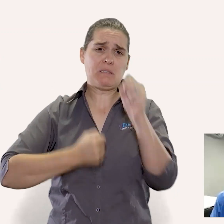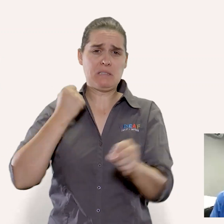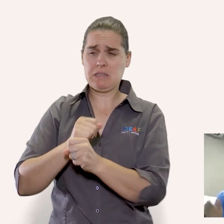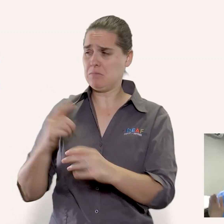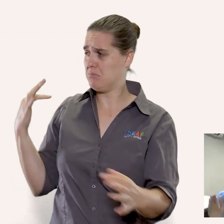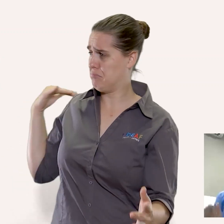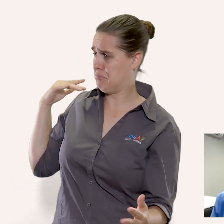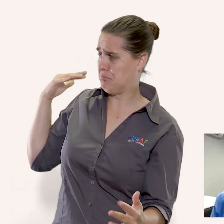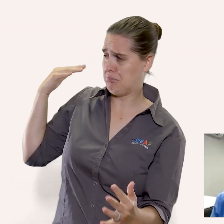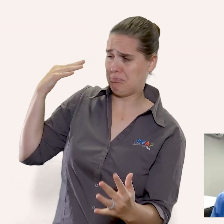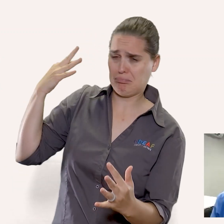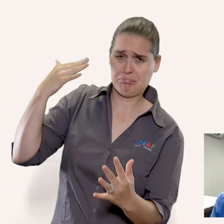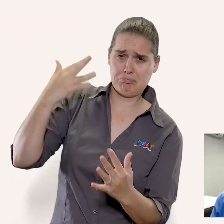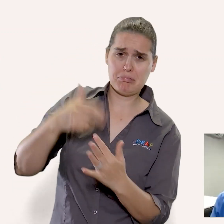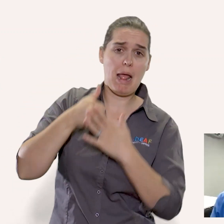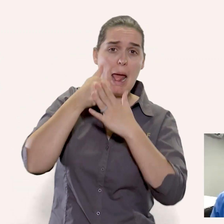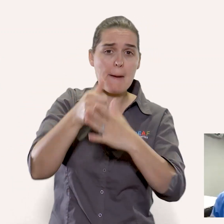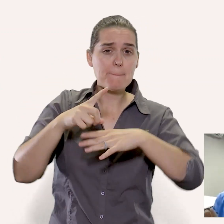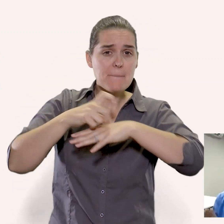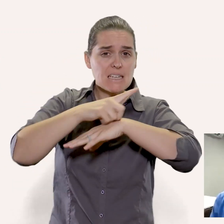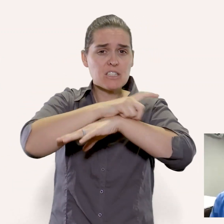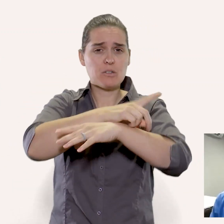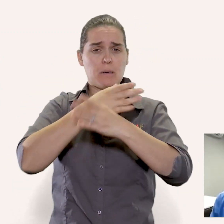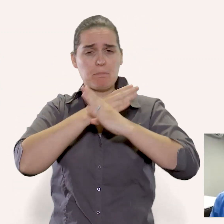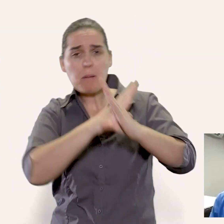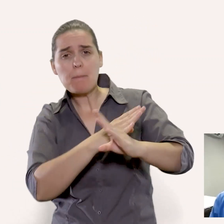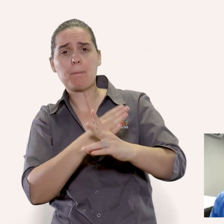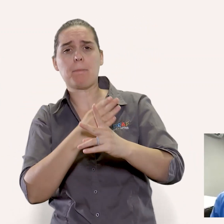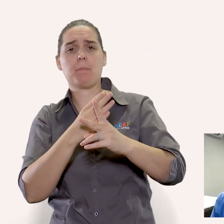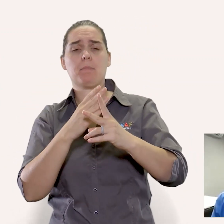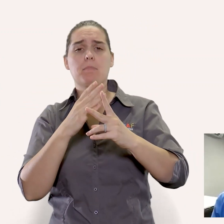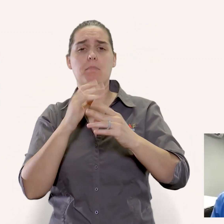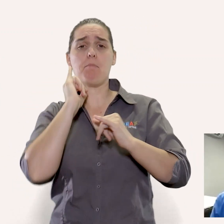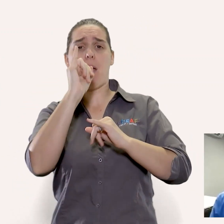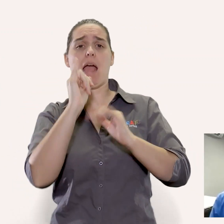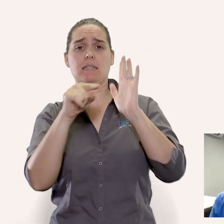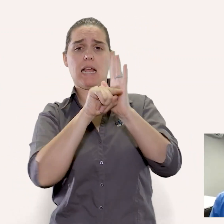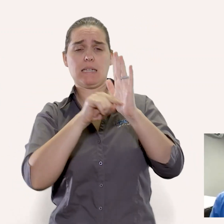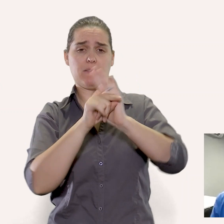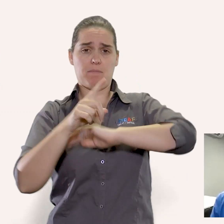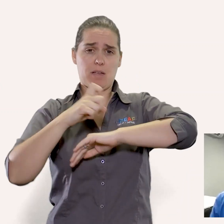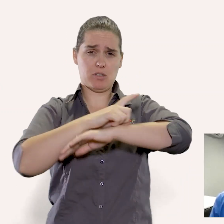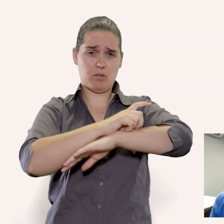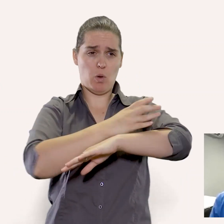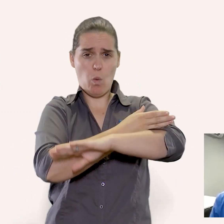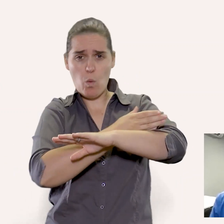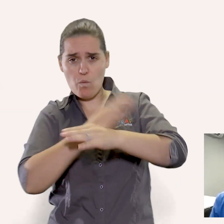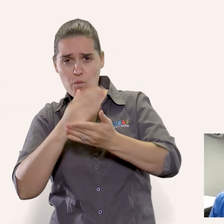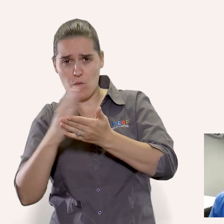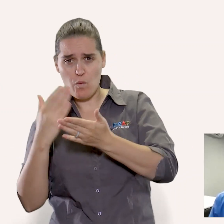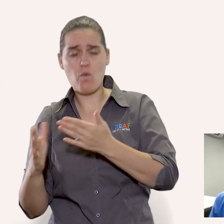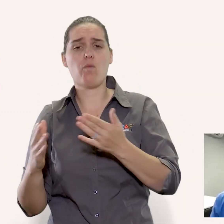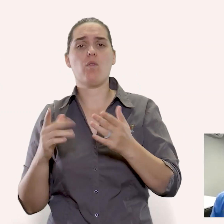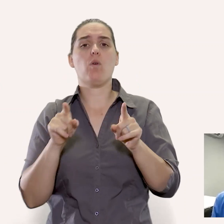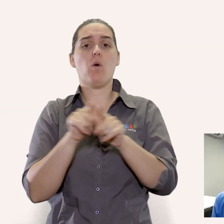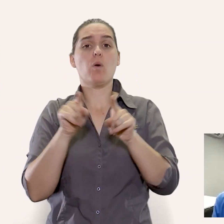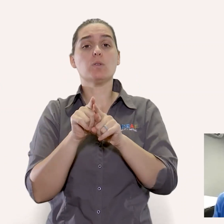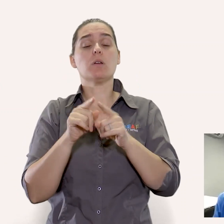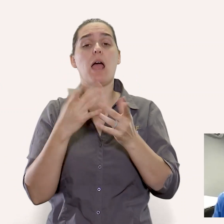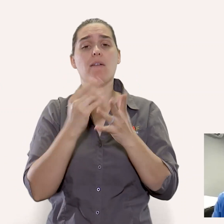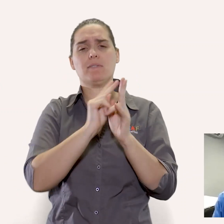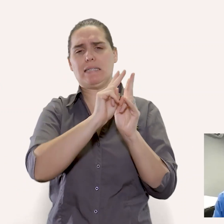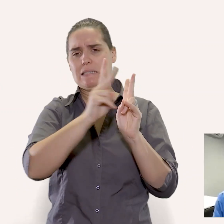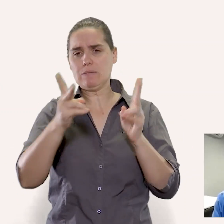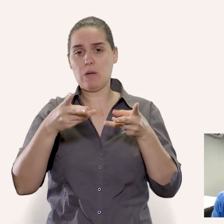viruses it kills bacteria it even kills parasites certain types of parasites olive leaf extract also is widely available in south